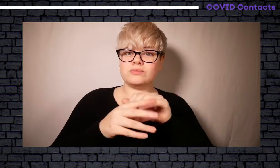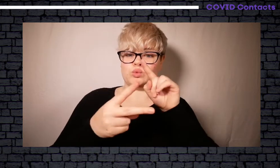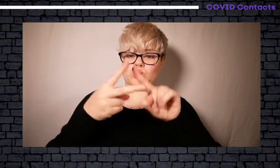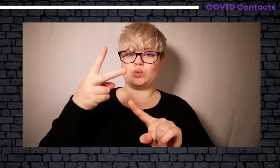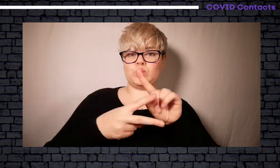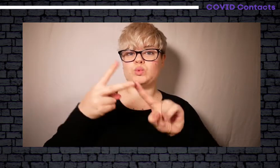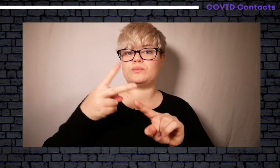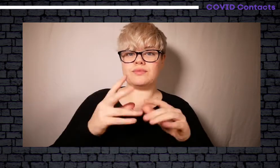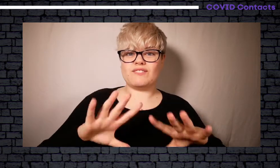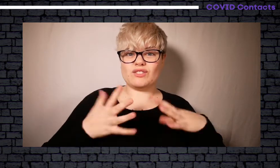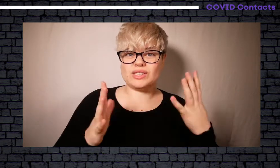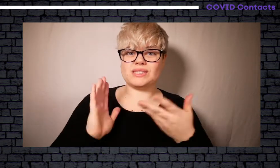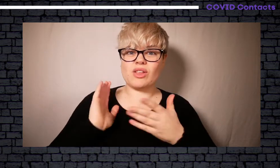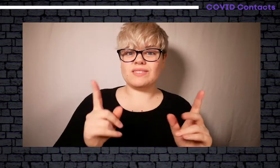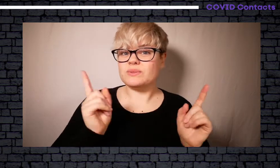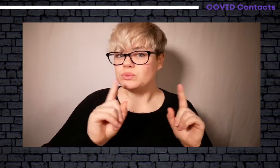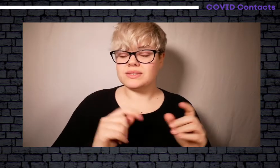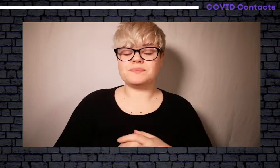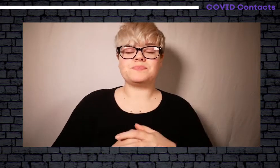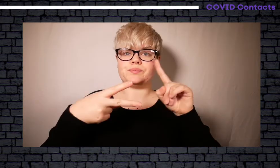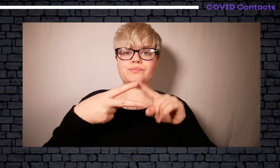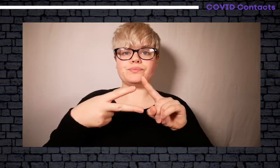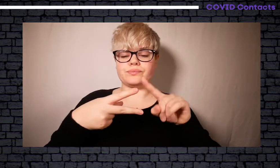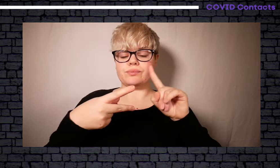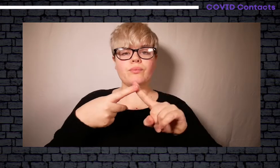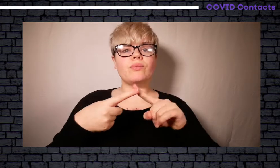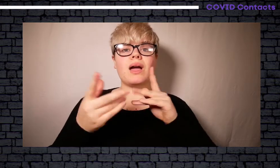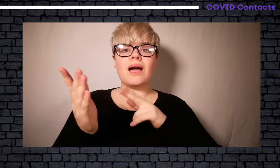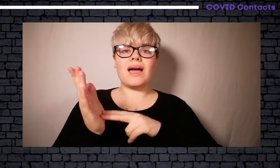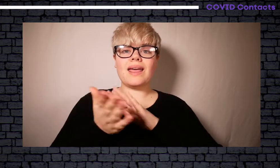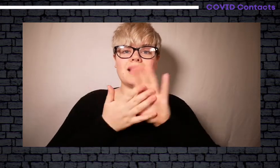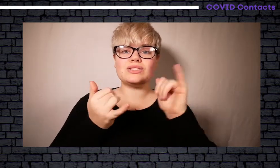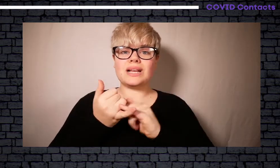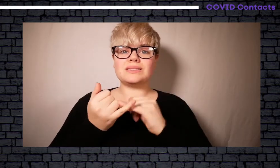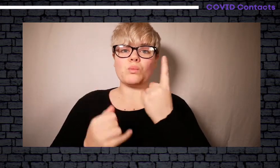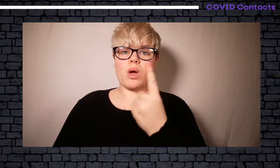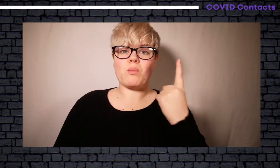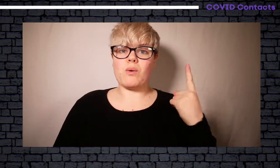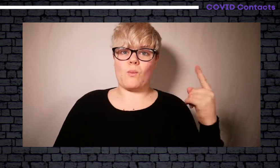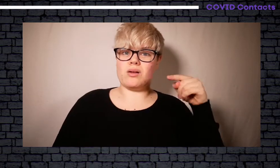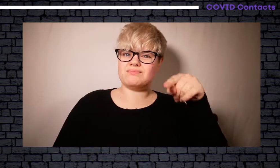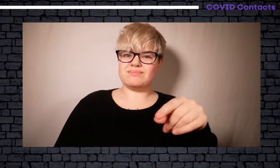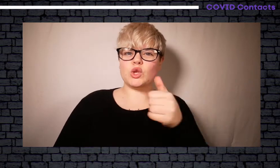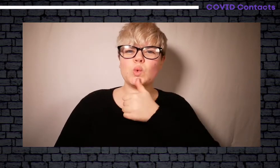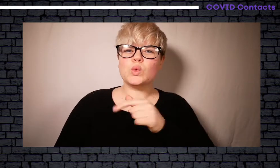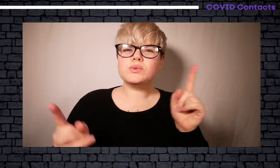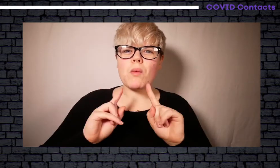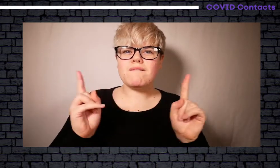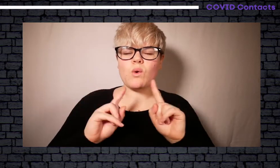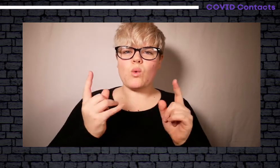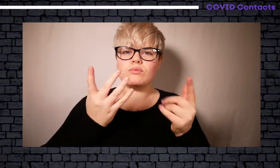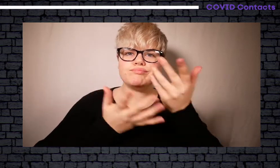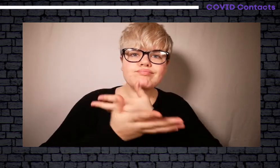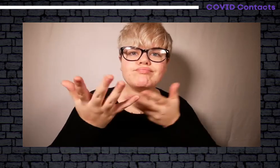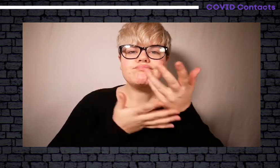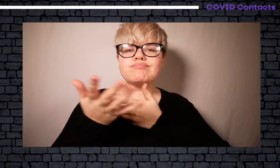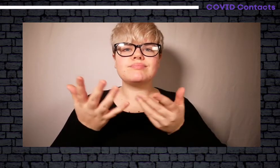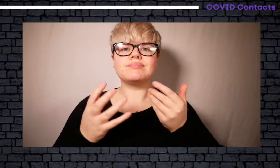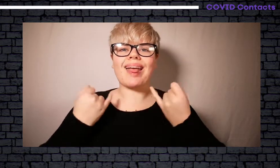result of the COVID pandemic. These include NHS 111. You can use this